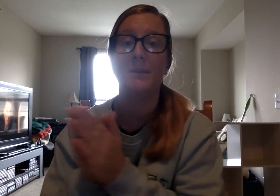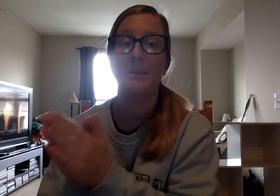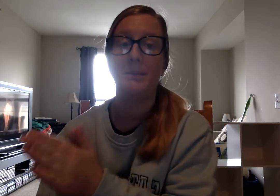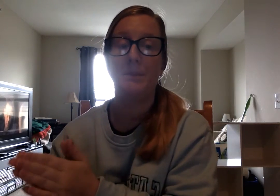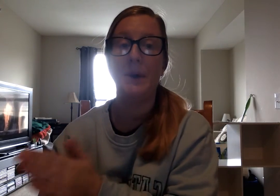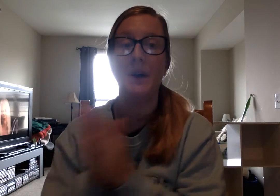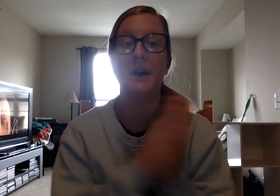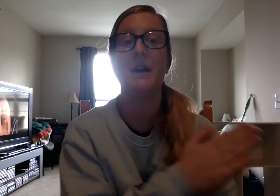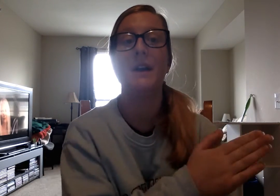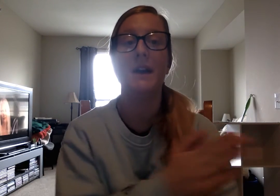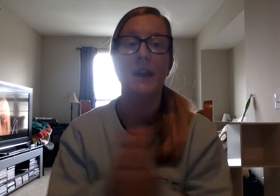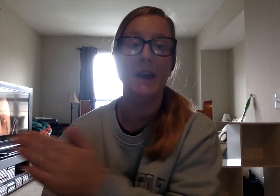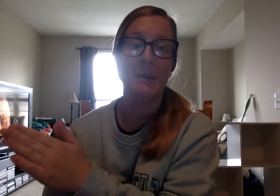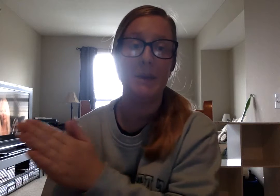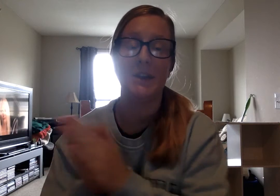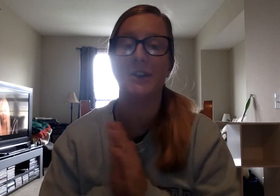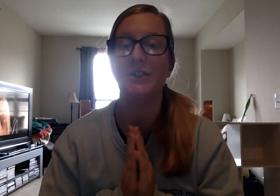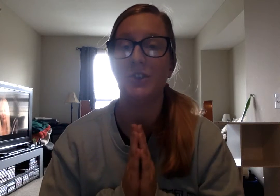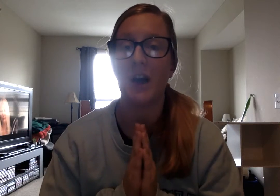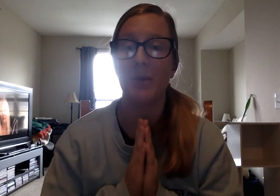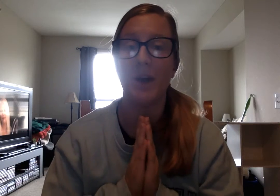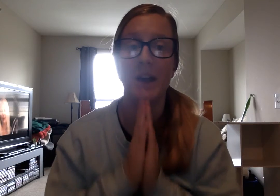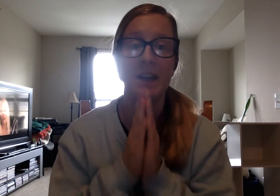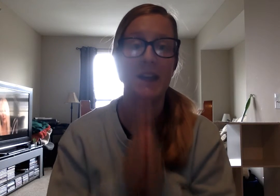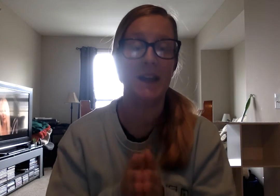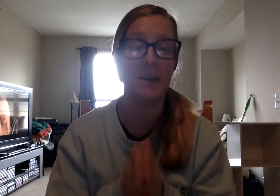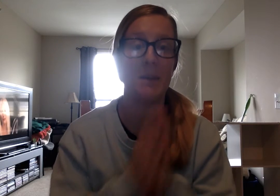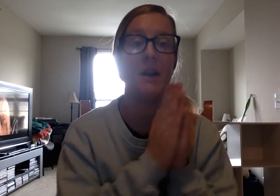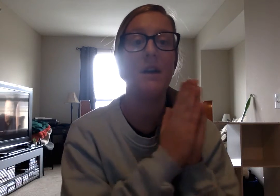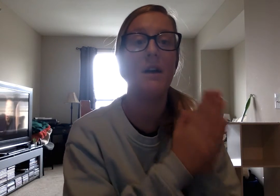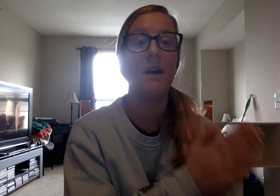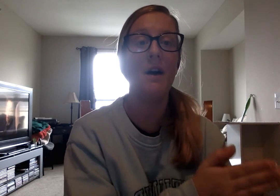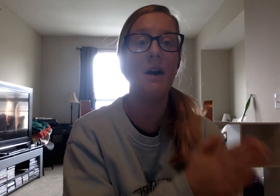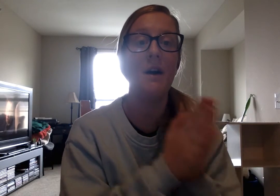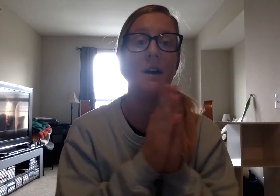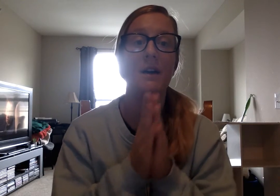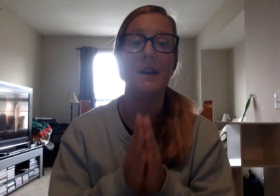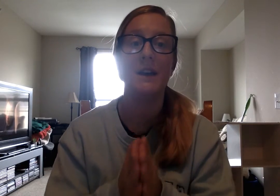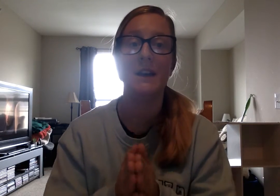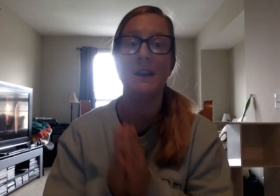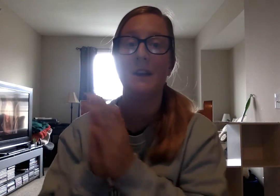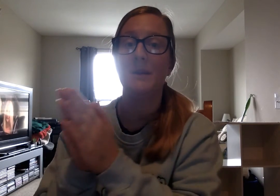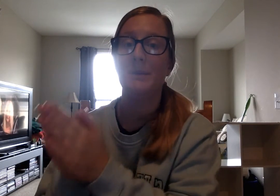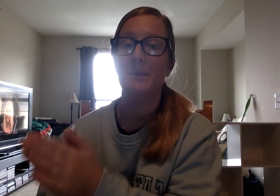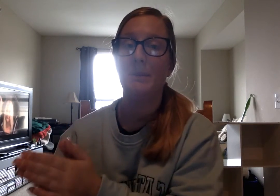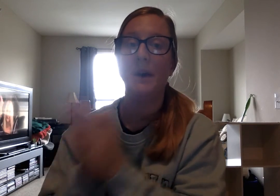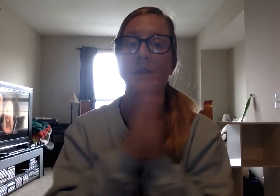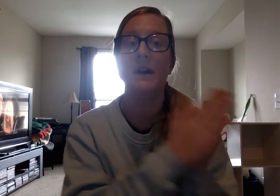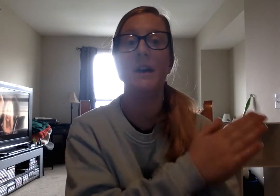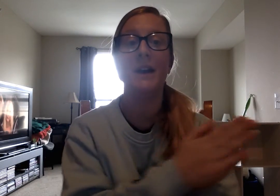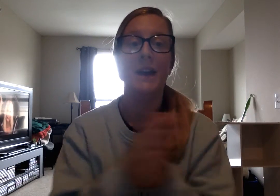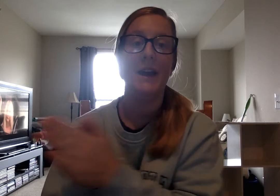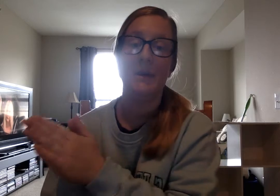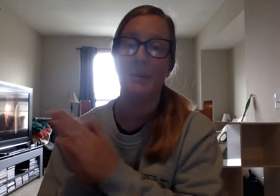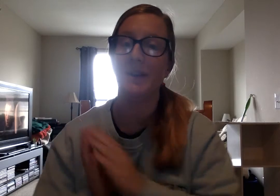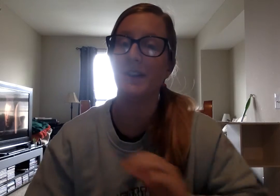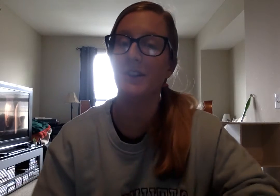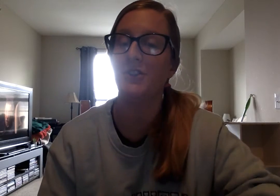-P. Hip. Good job. Ready? Hip. H-I-P. Hip. Good